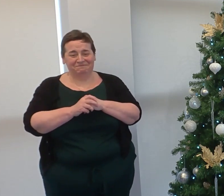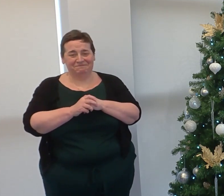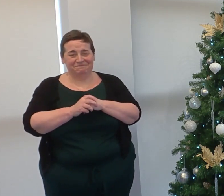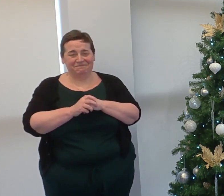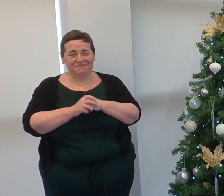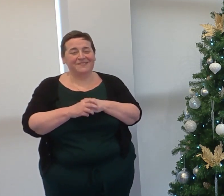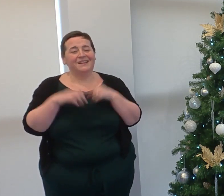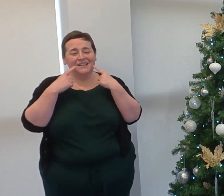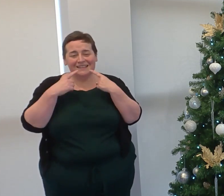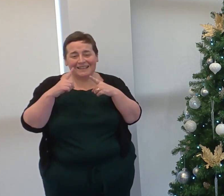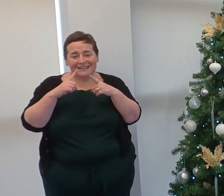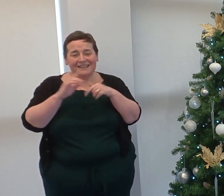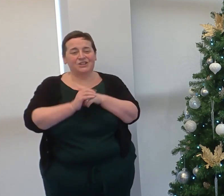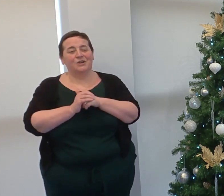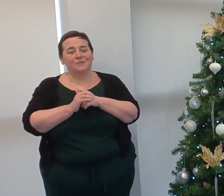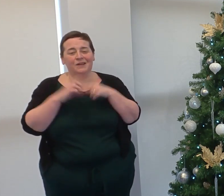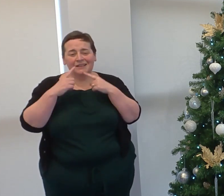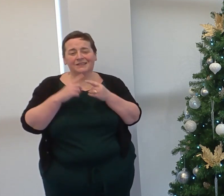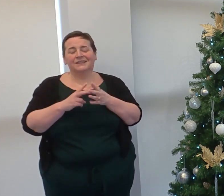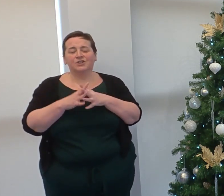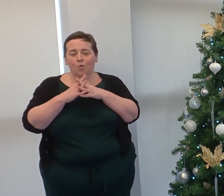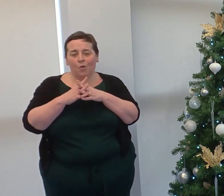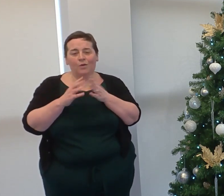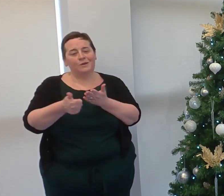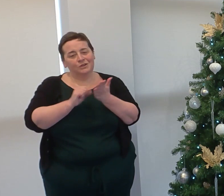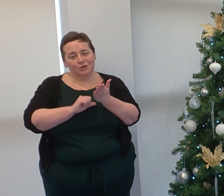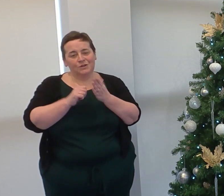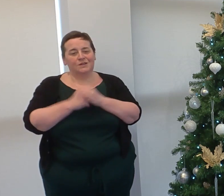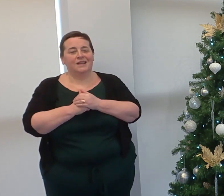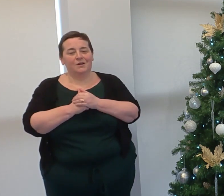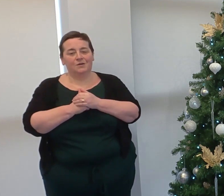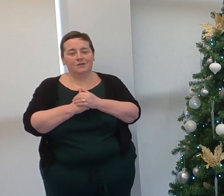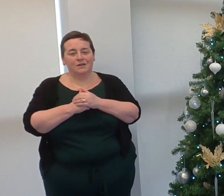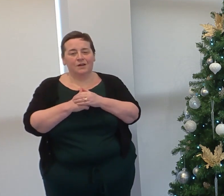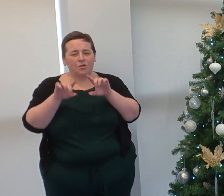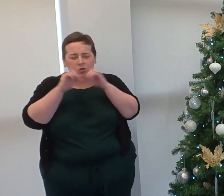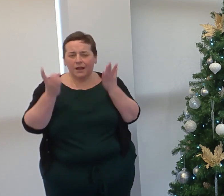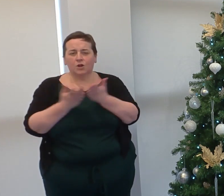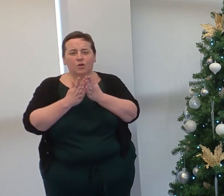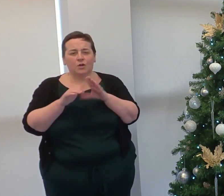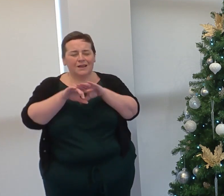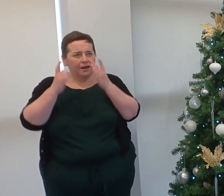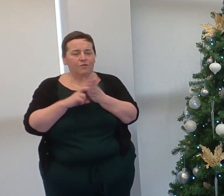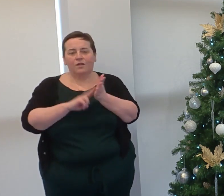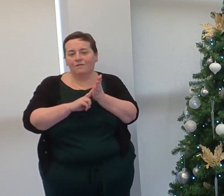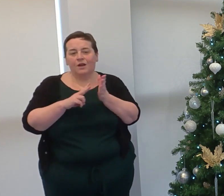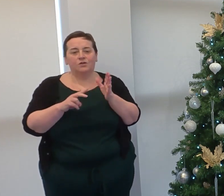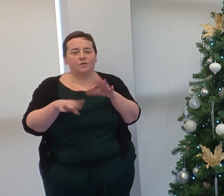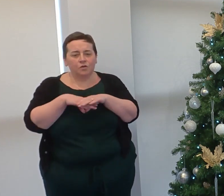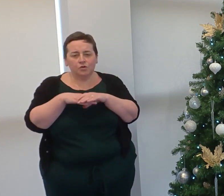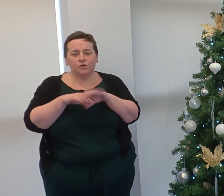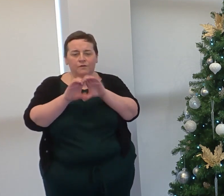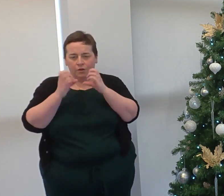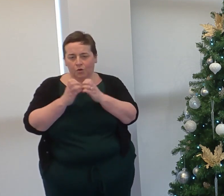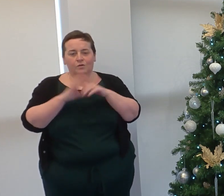MacDonald, an inspiring teacher who is teaching valuable new skills that embodies our values of inclusiveness.